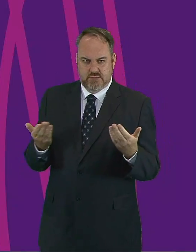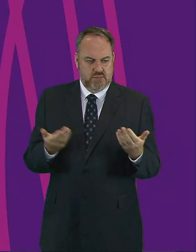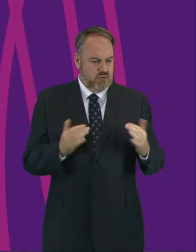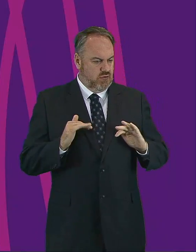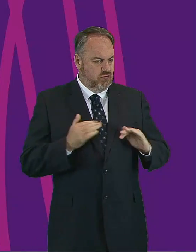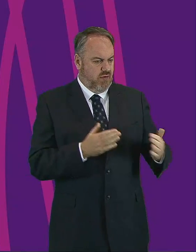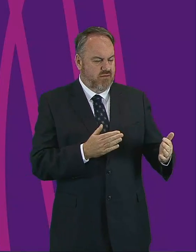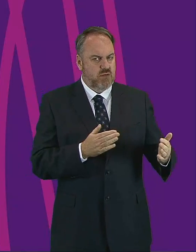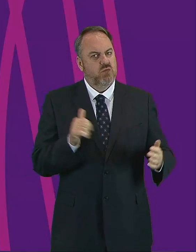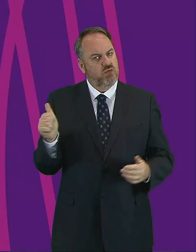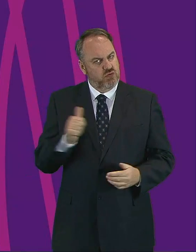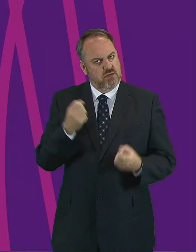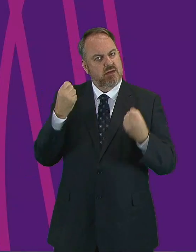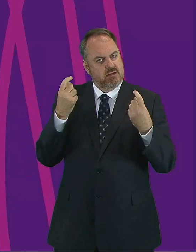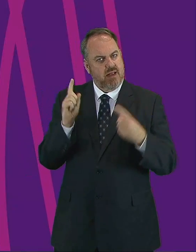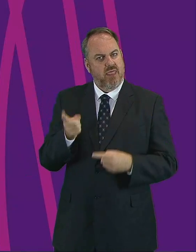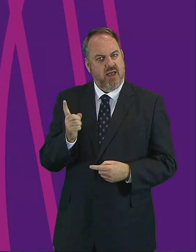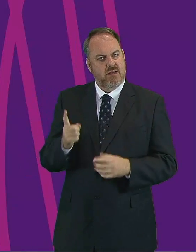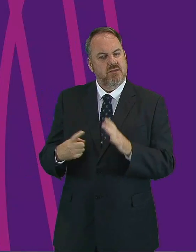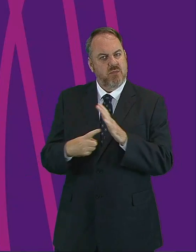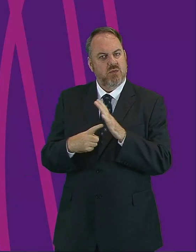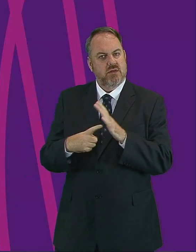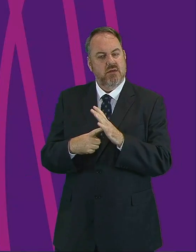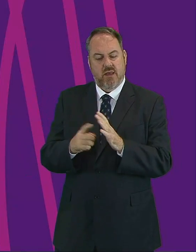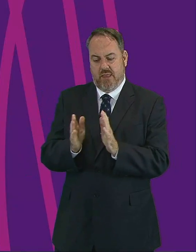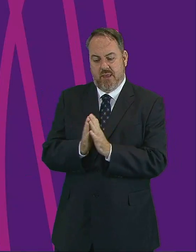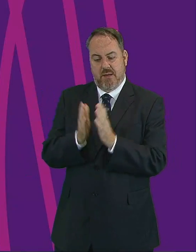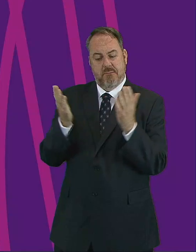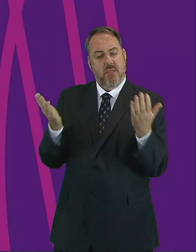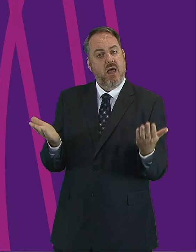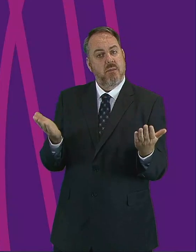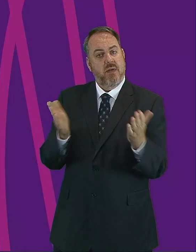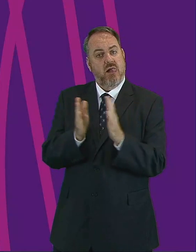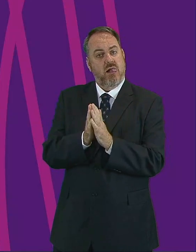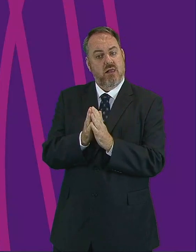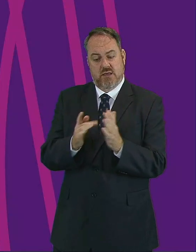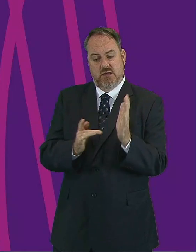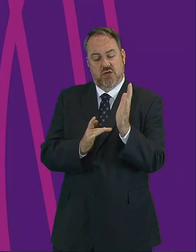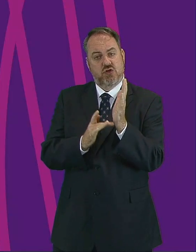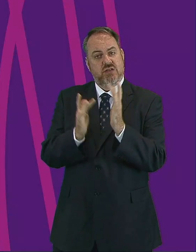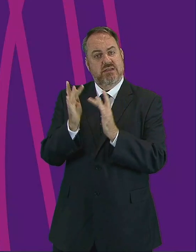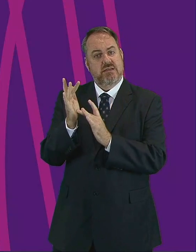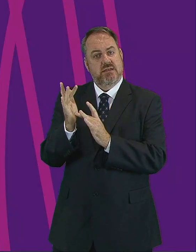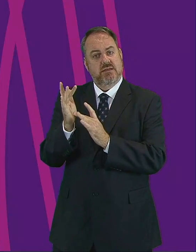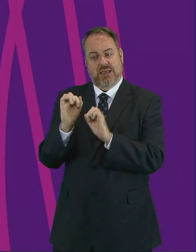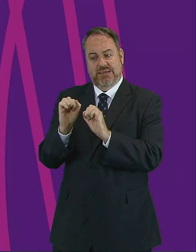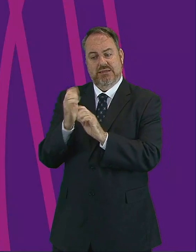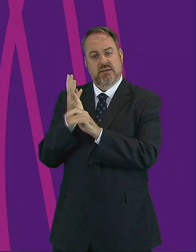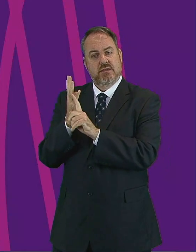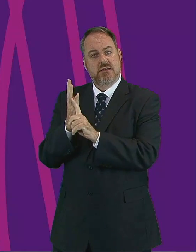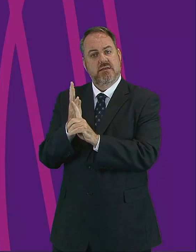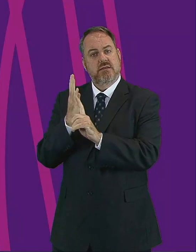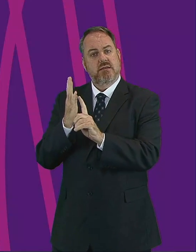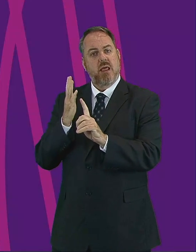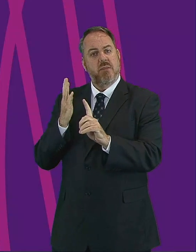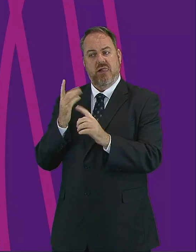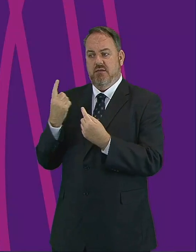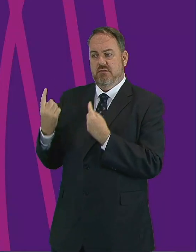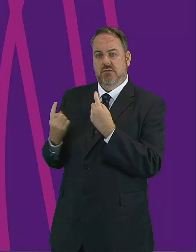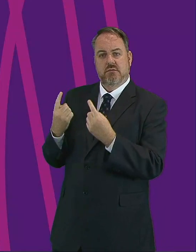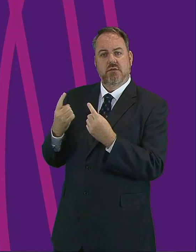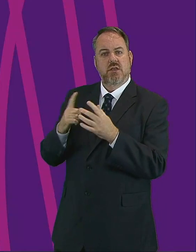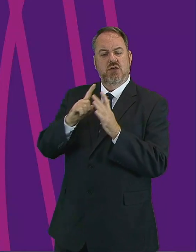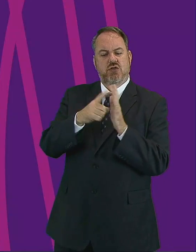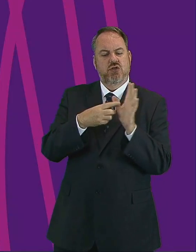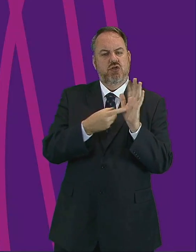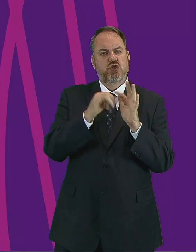where two of Jesus' disciples, James and John, they come to Jesus and